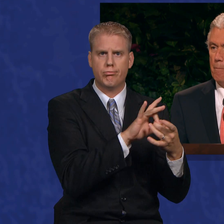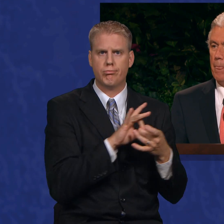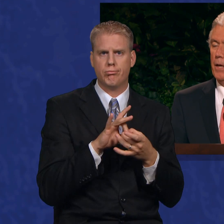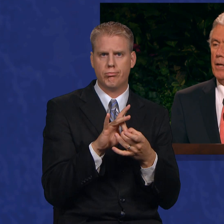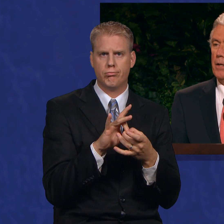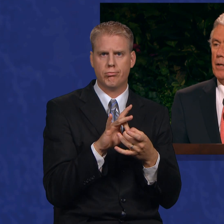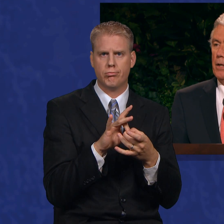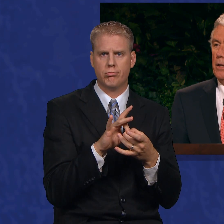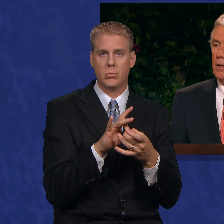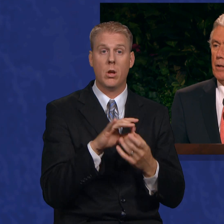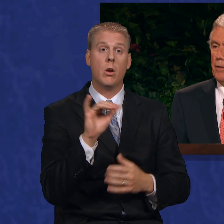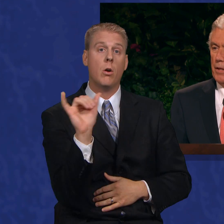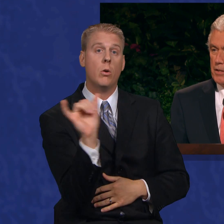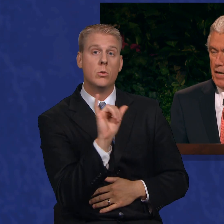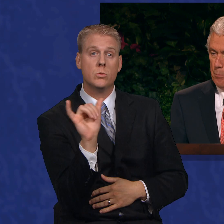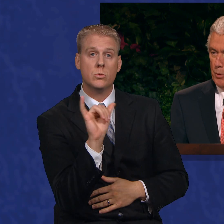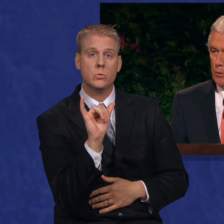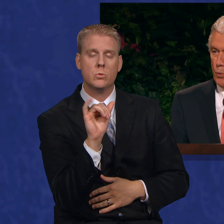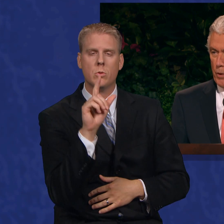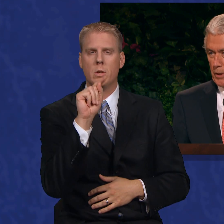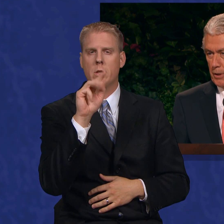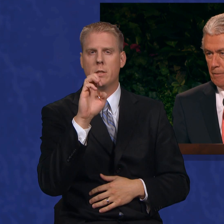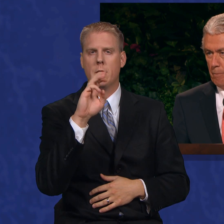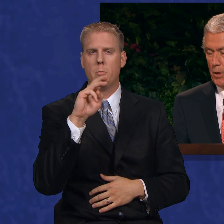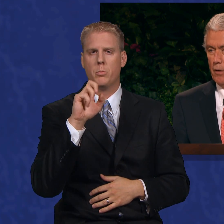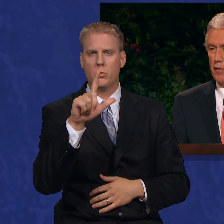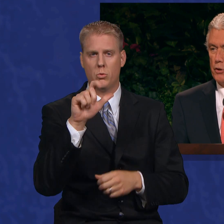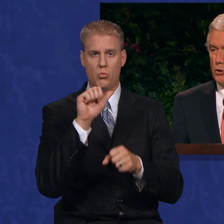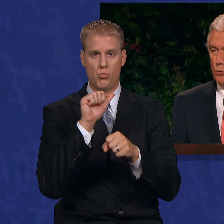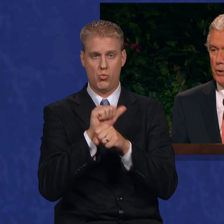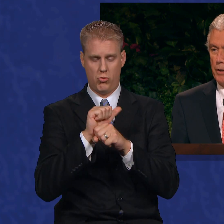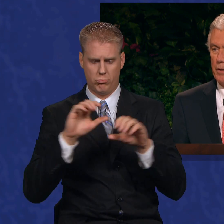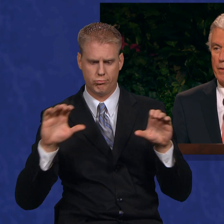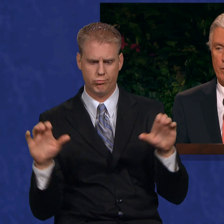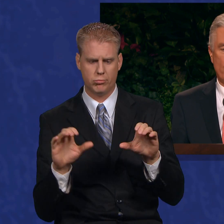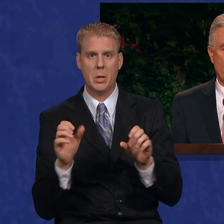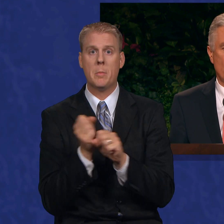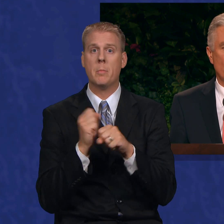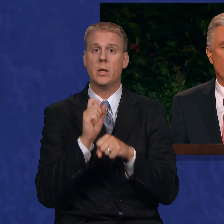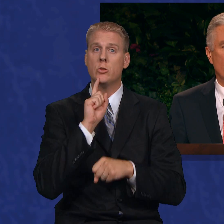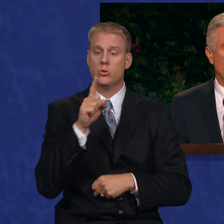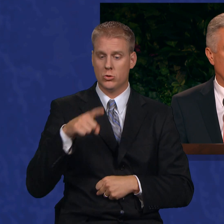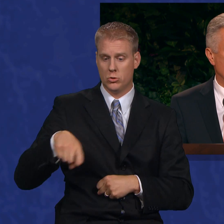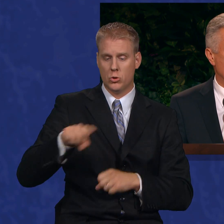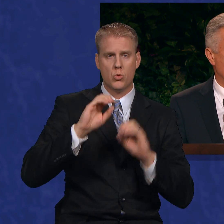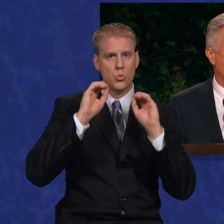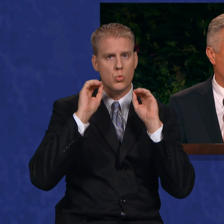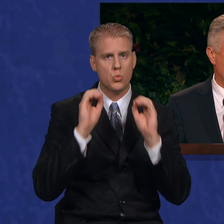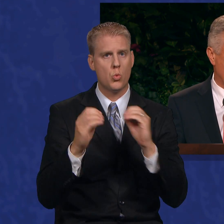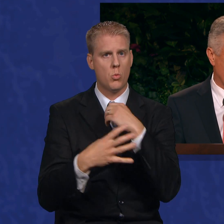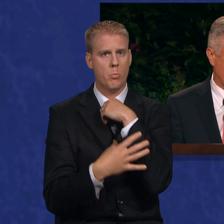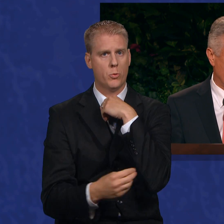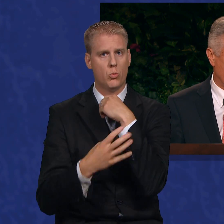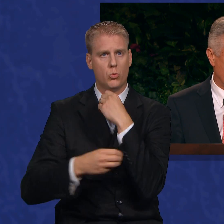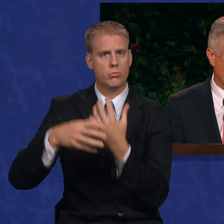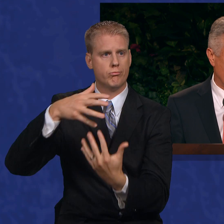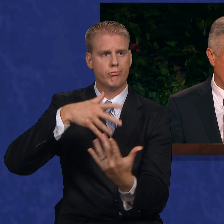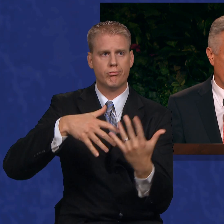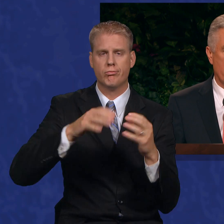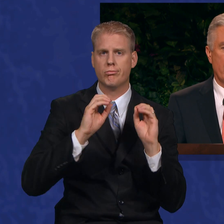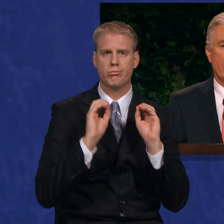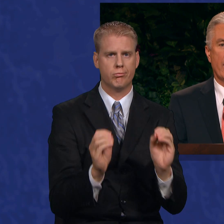the temporal work of ensuring that there were no poor among them.